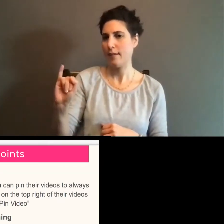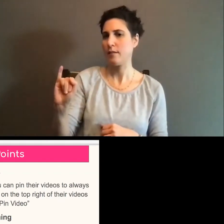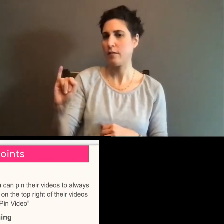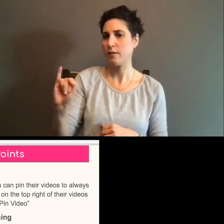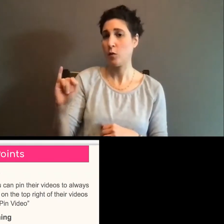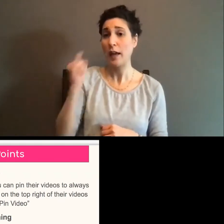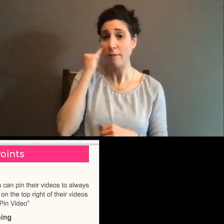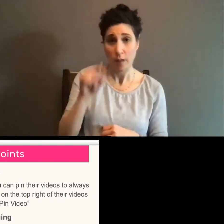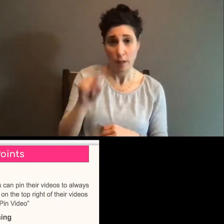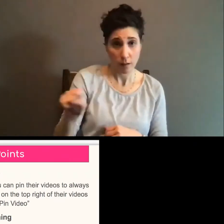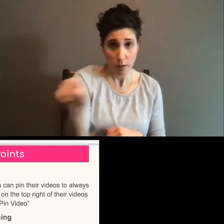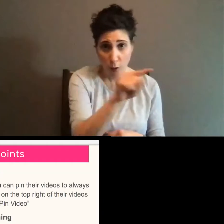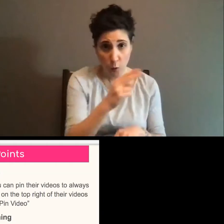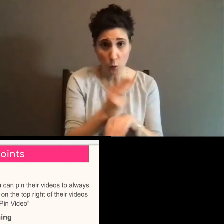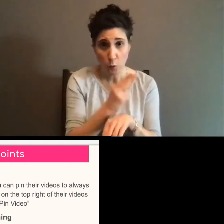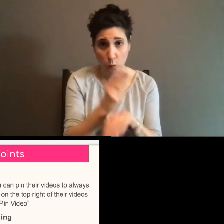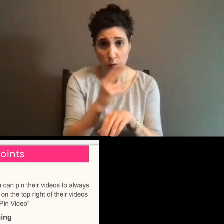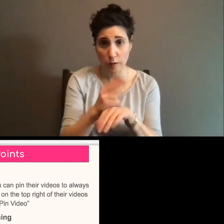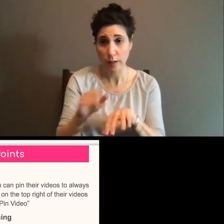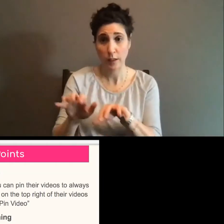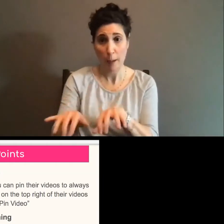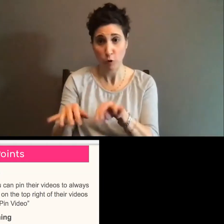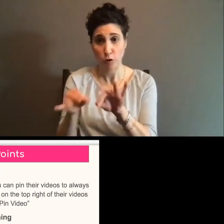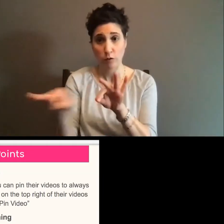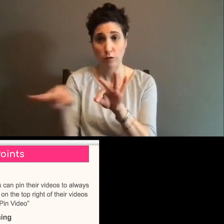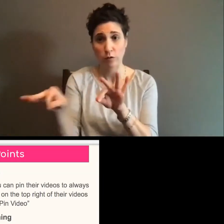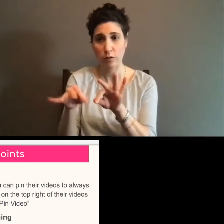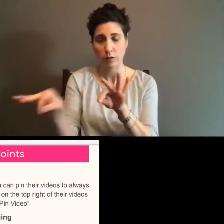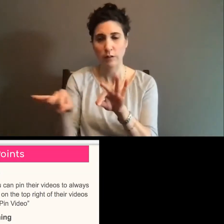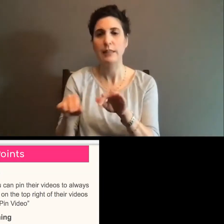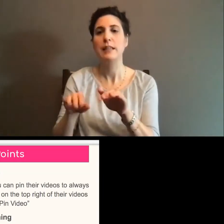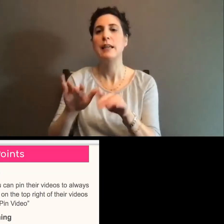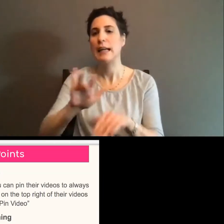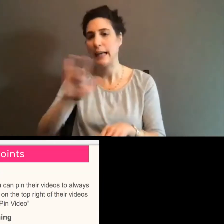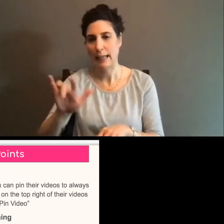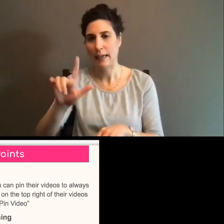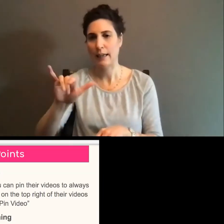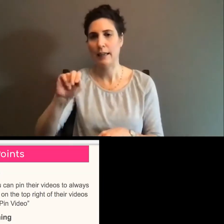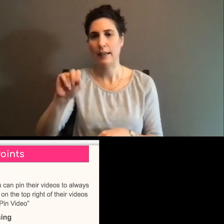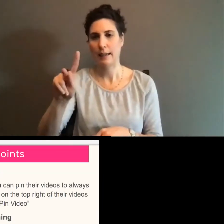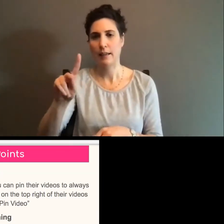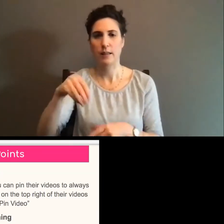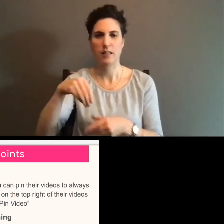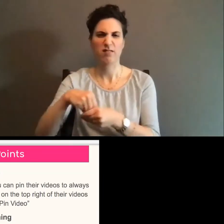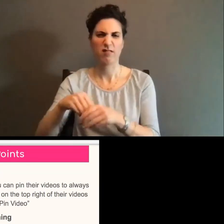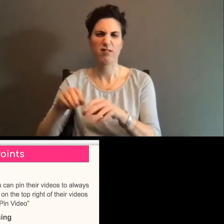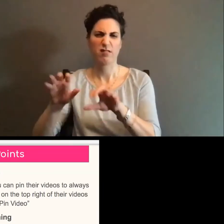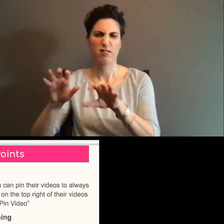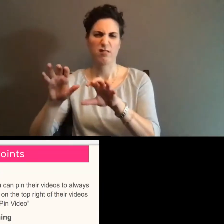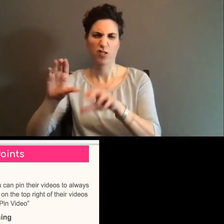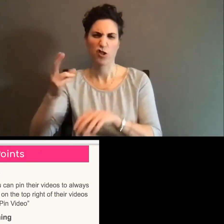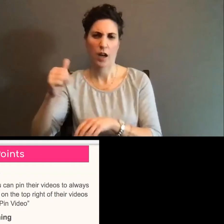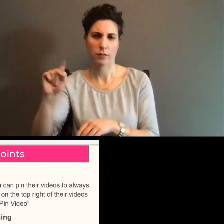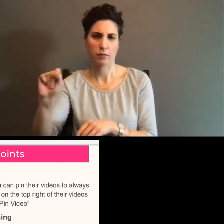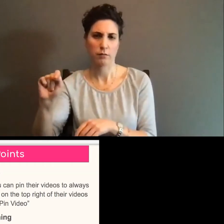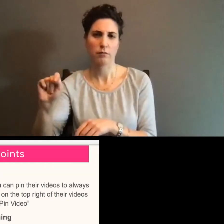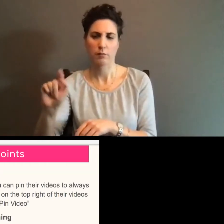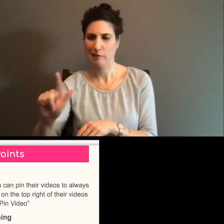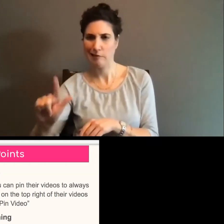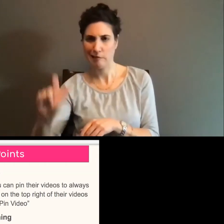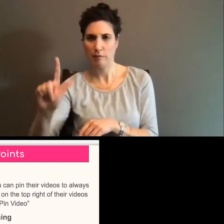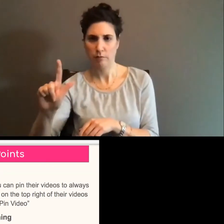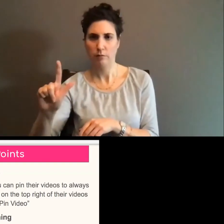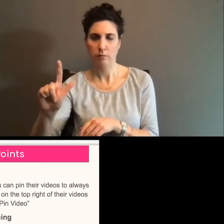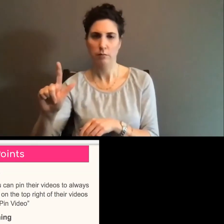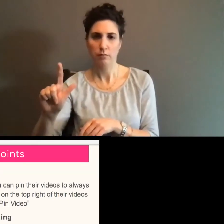click on the link in the chat. But you, if it is, uh, not auto captioning, the